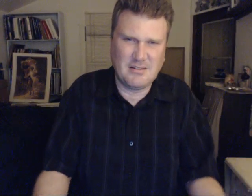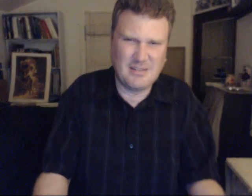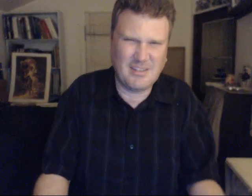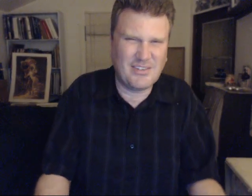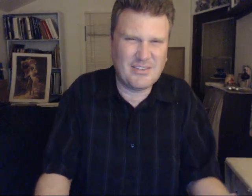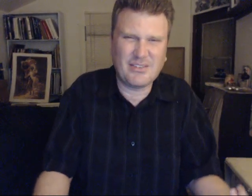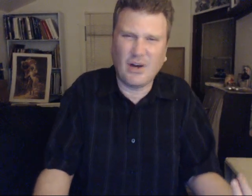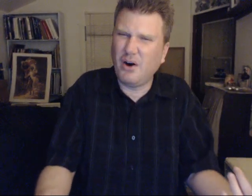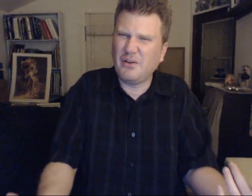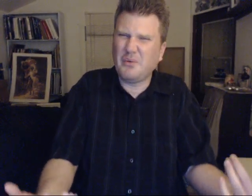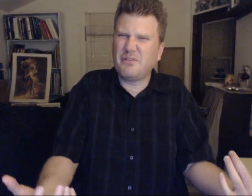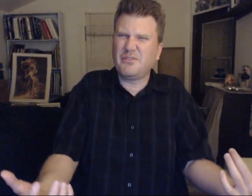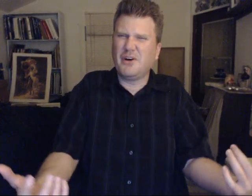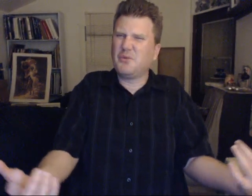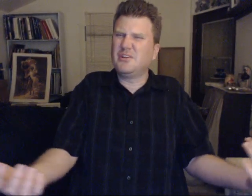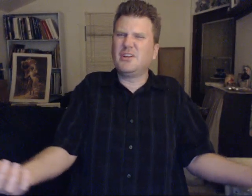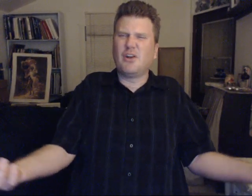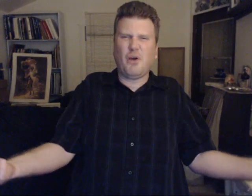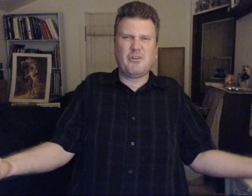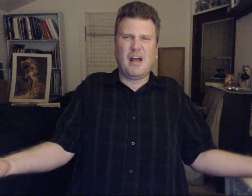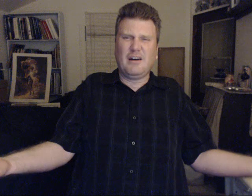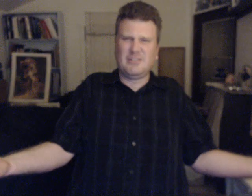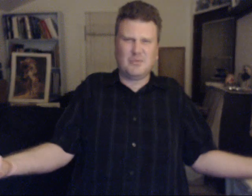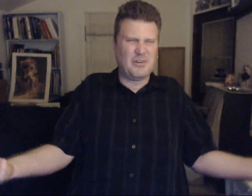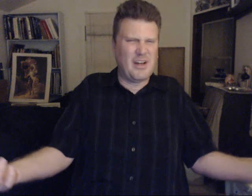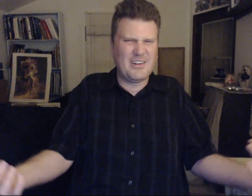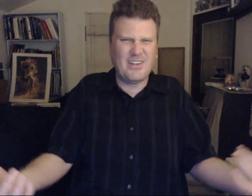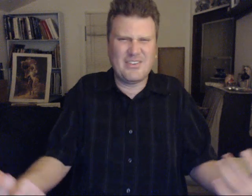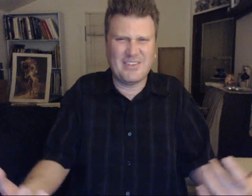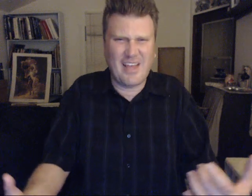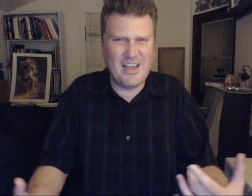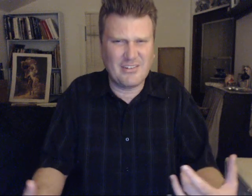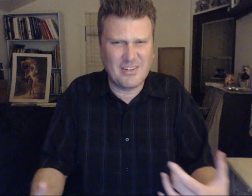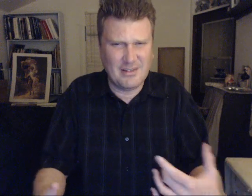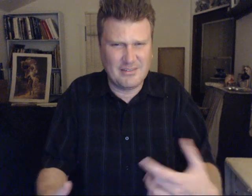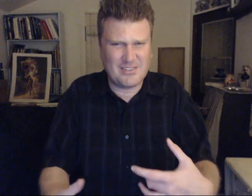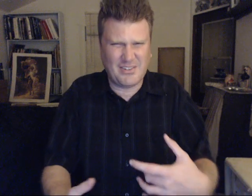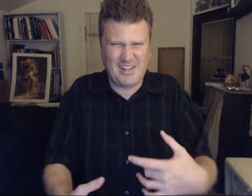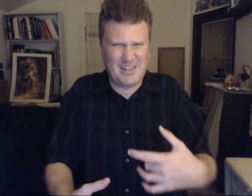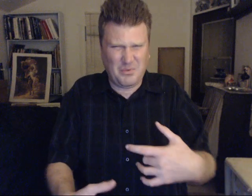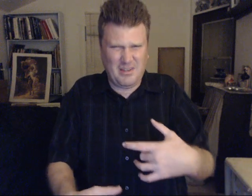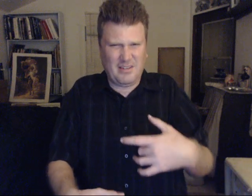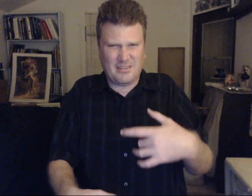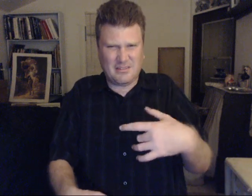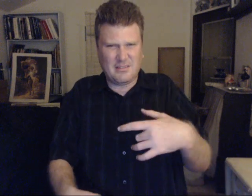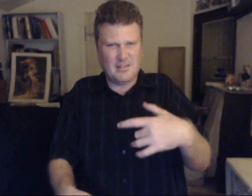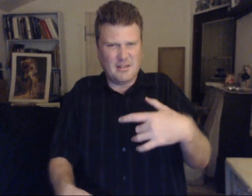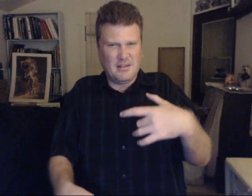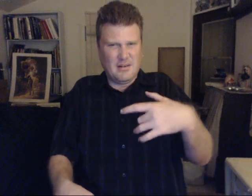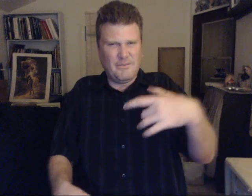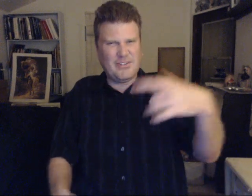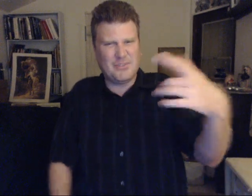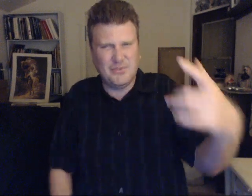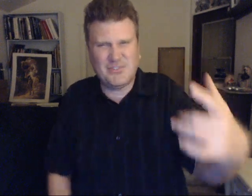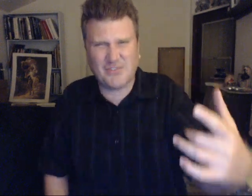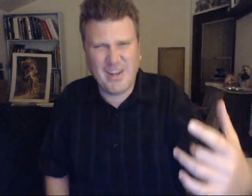Because this is all that we feel like we need in our reality. We do not need these aliens to connect with us. That's too strange.